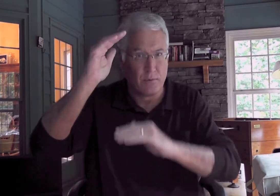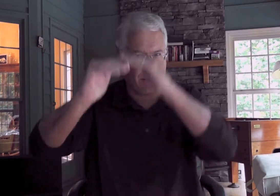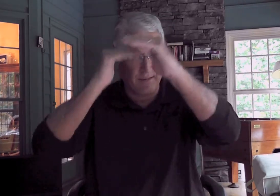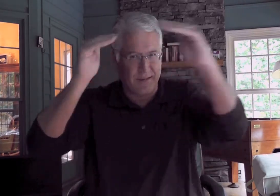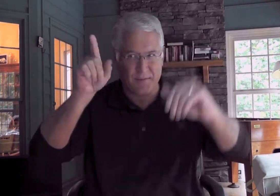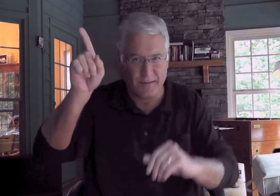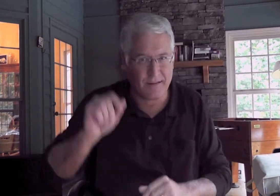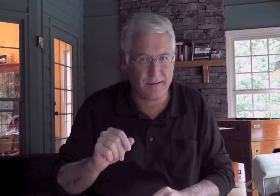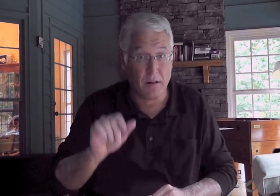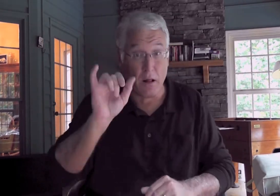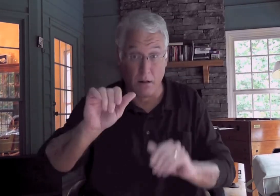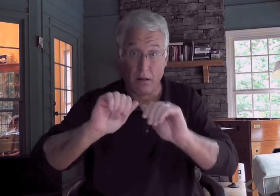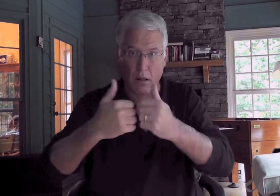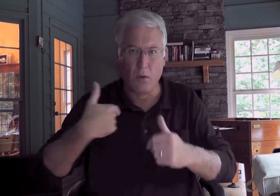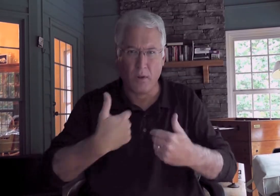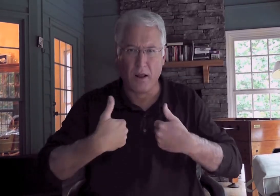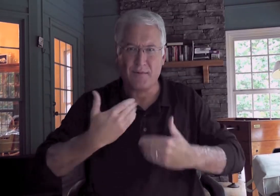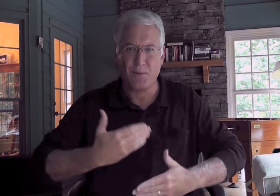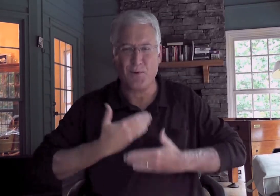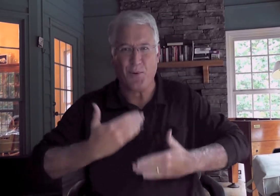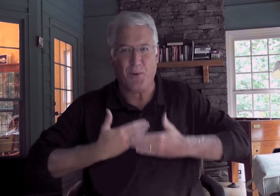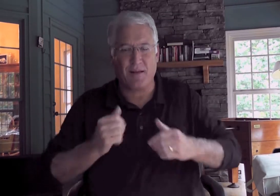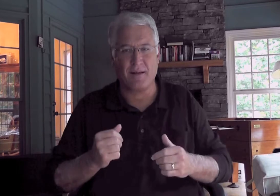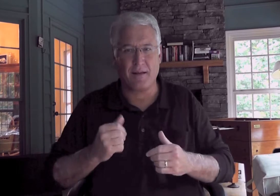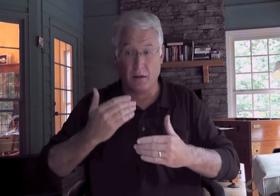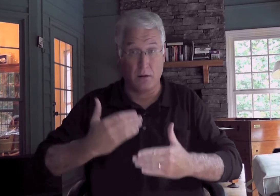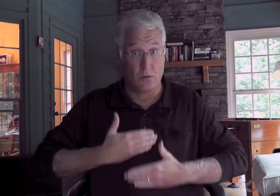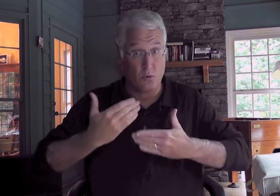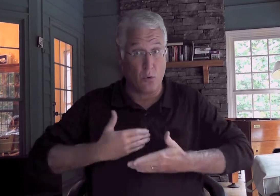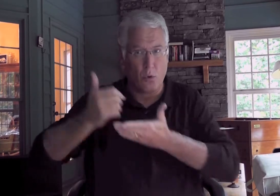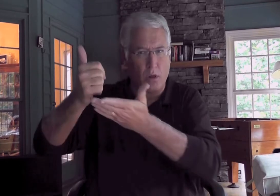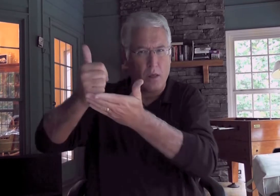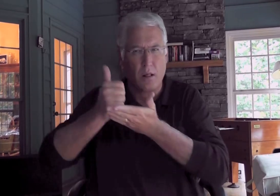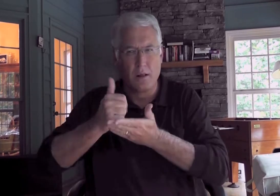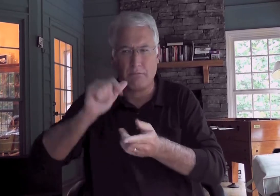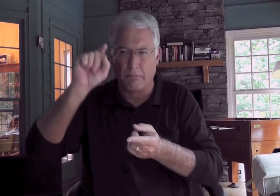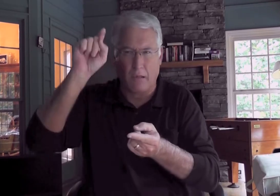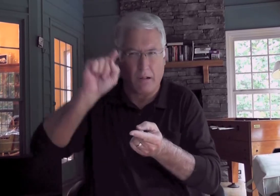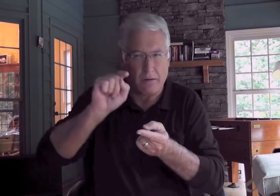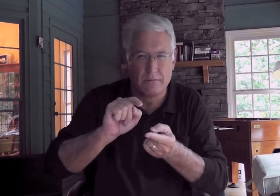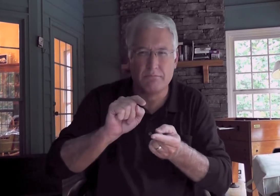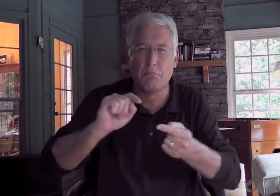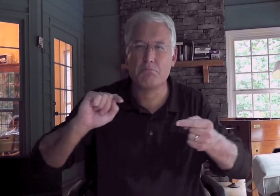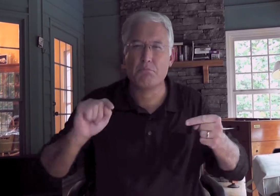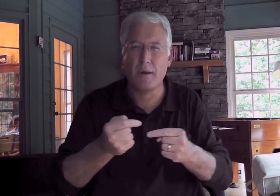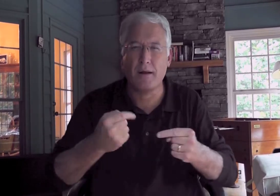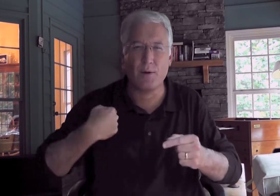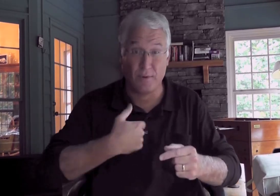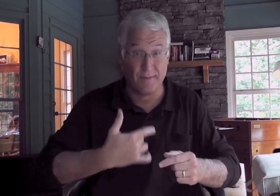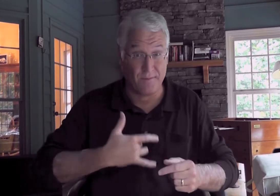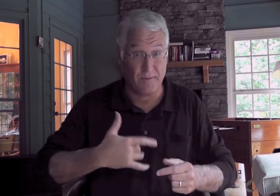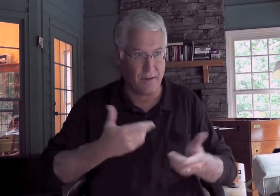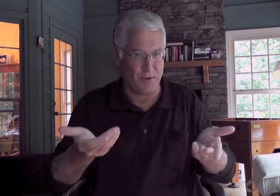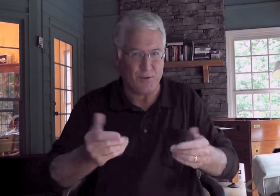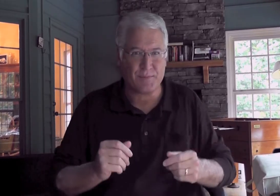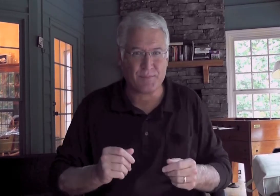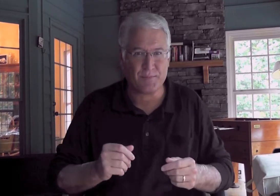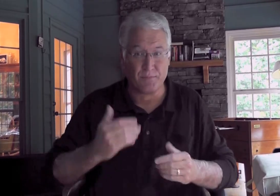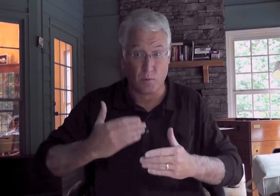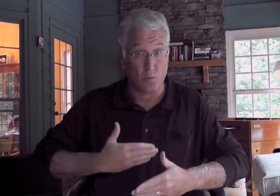Look to the future. Look to heaven. And you can be joyful. Your pain will be decreased and the